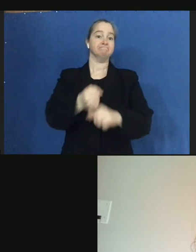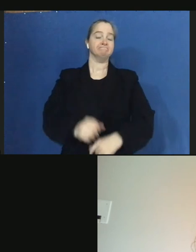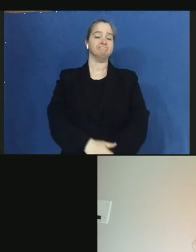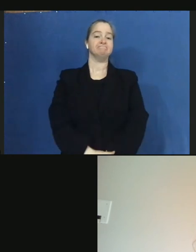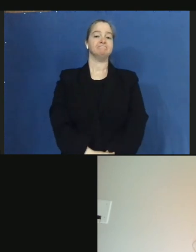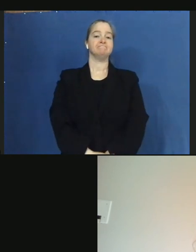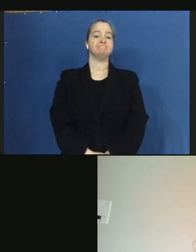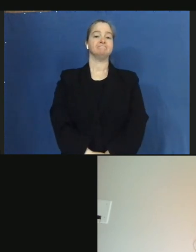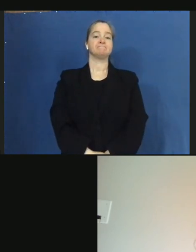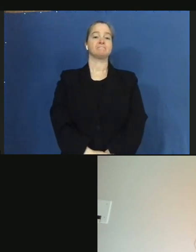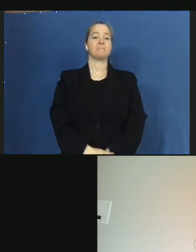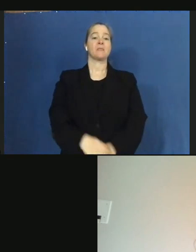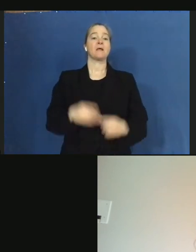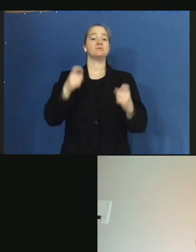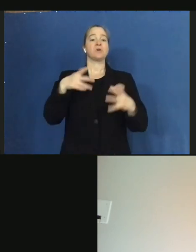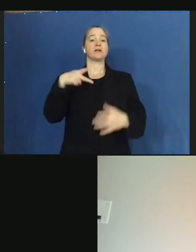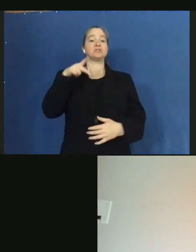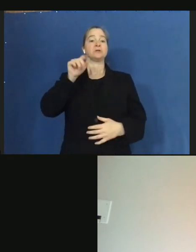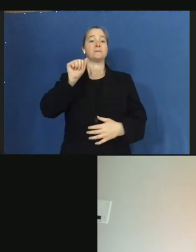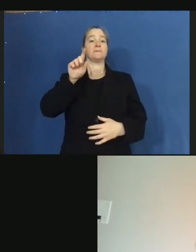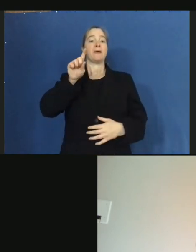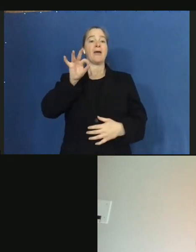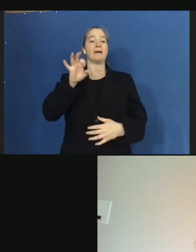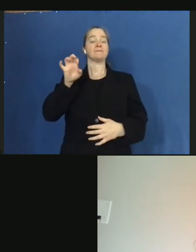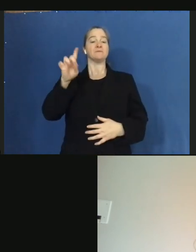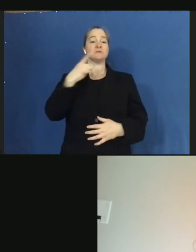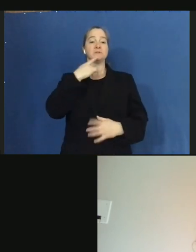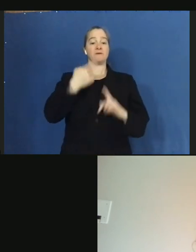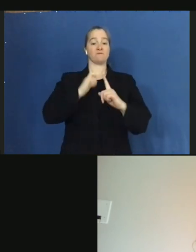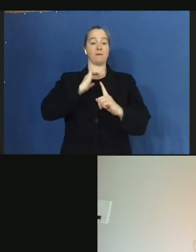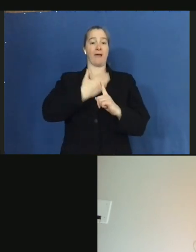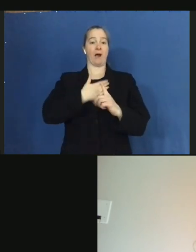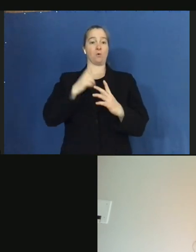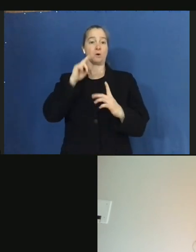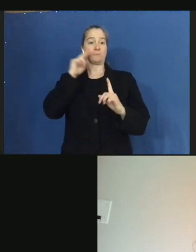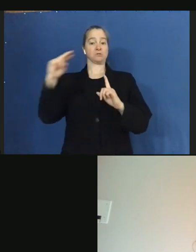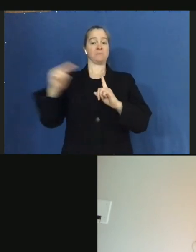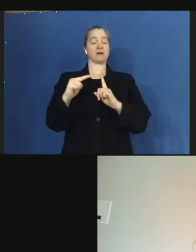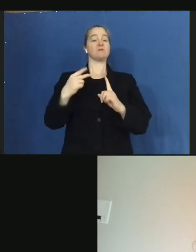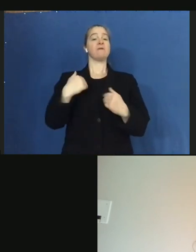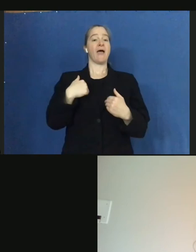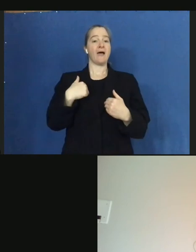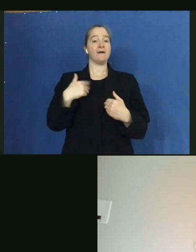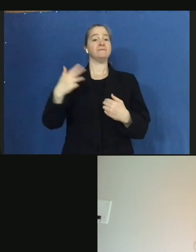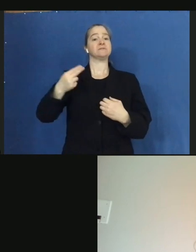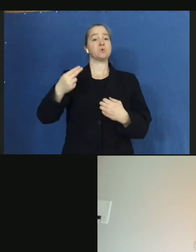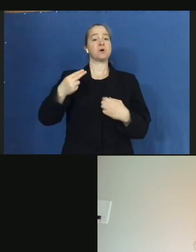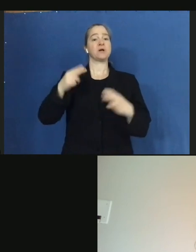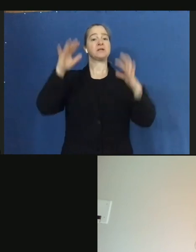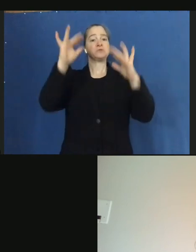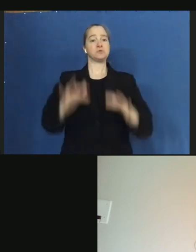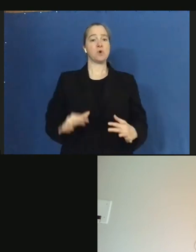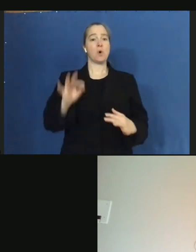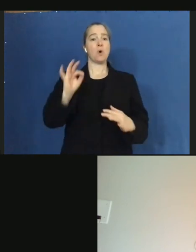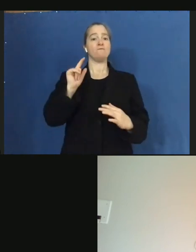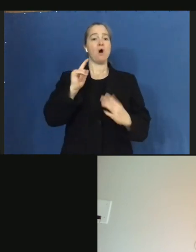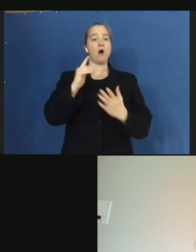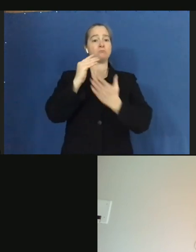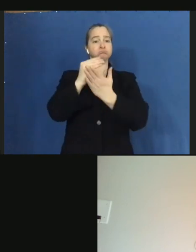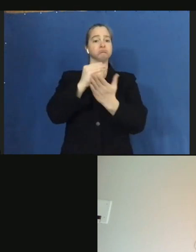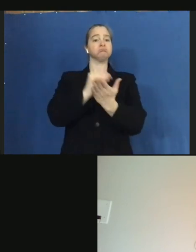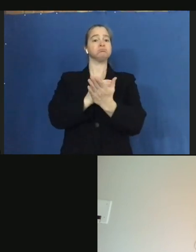And from our perspective, you know, there are historic snowfall records, and we track those. And that really